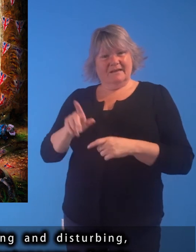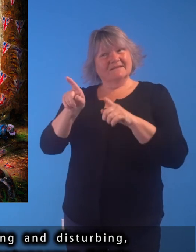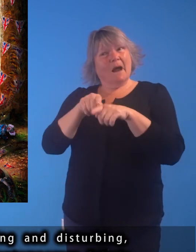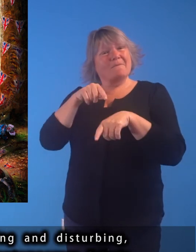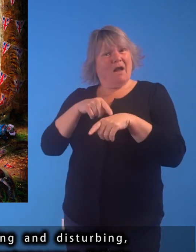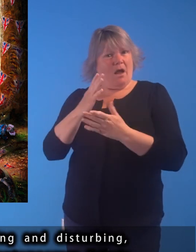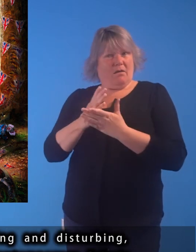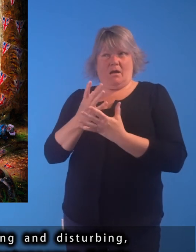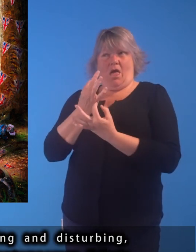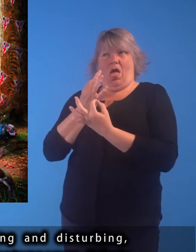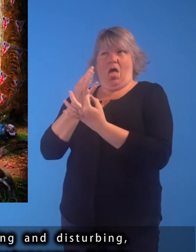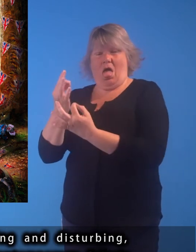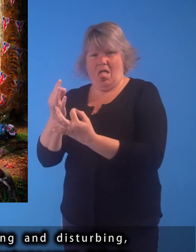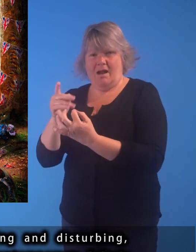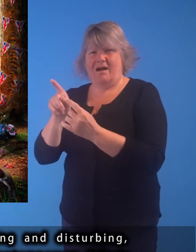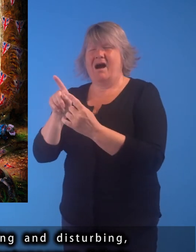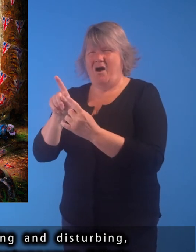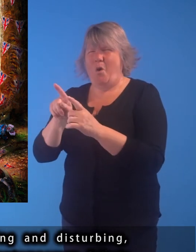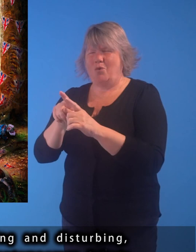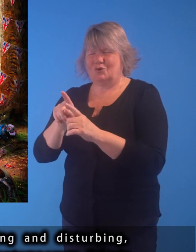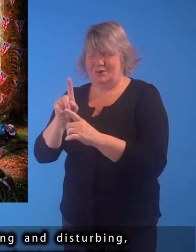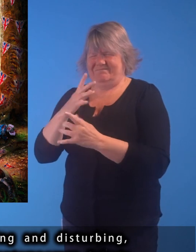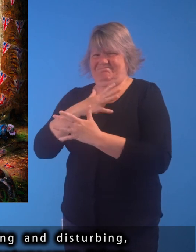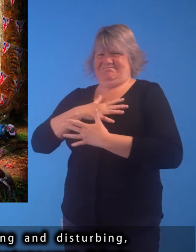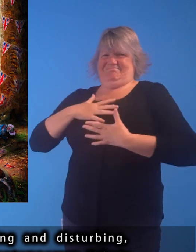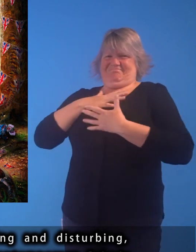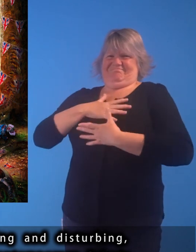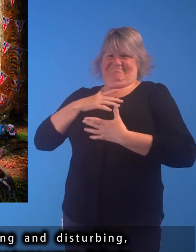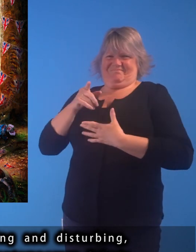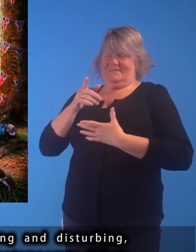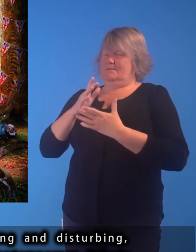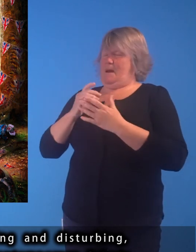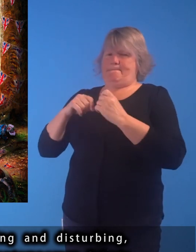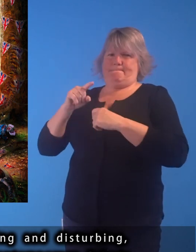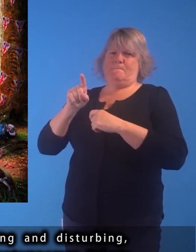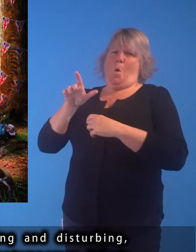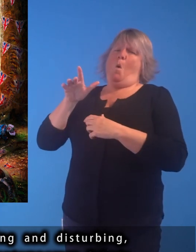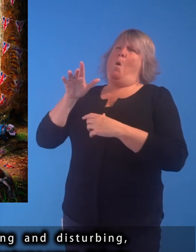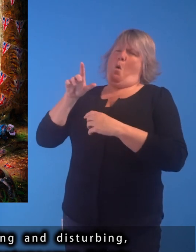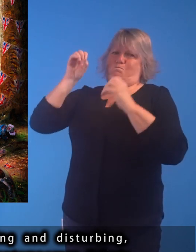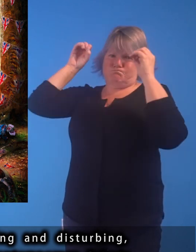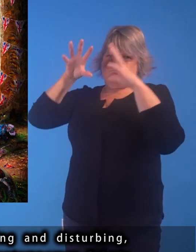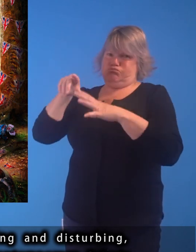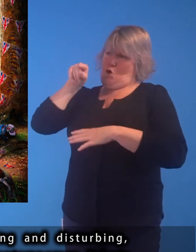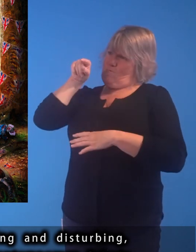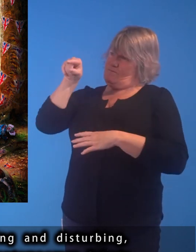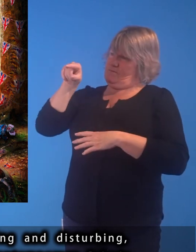It is, at the same time, both compelling and disturbing, throwing a poignant spotlight onto